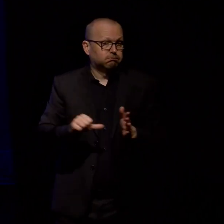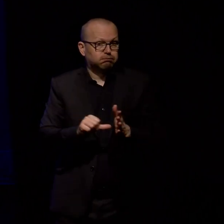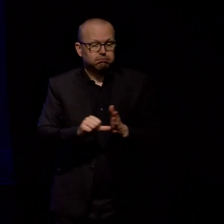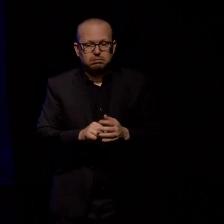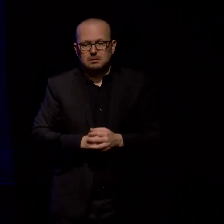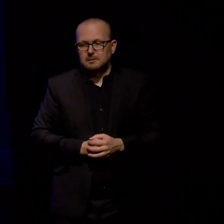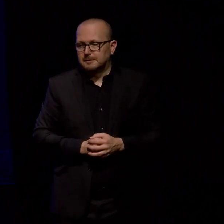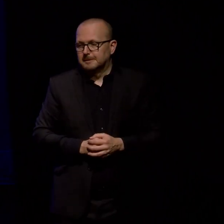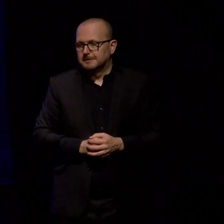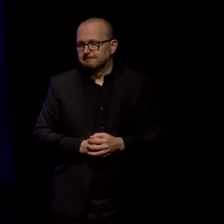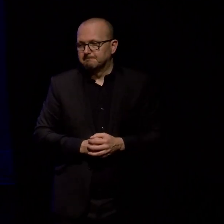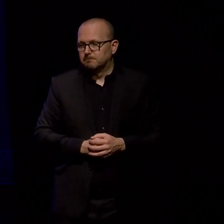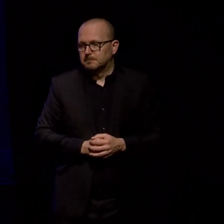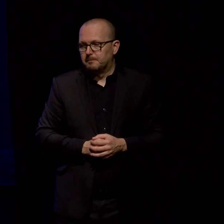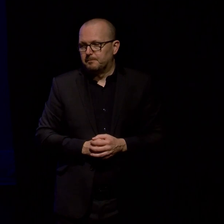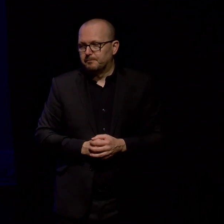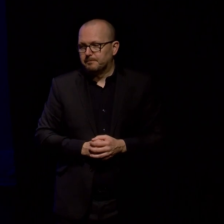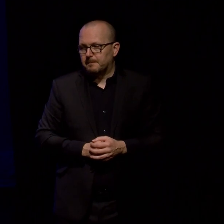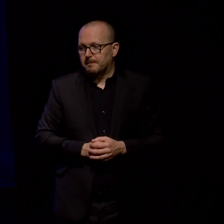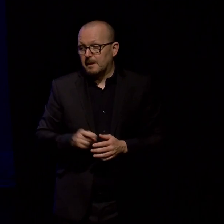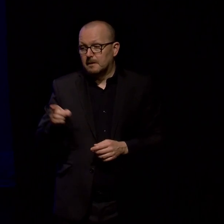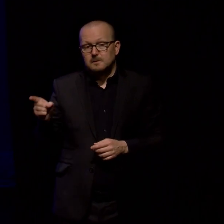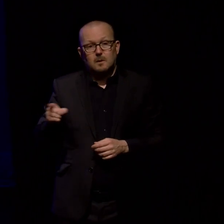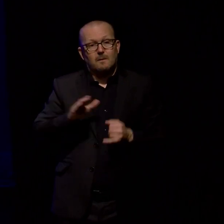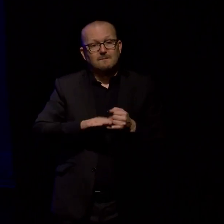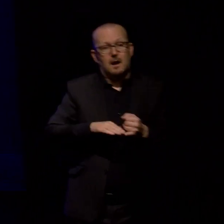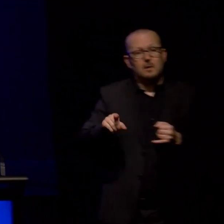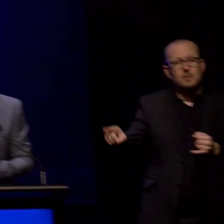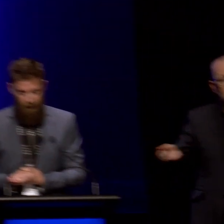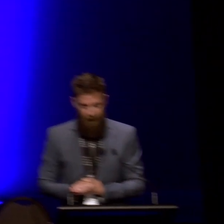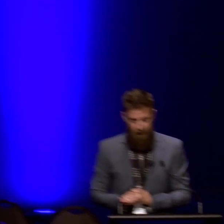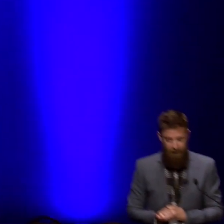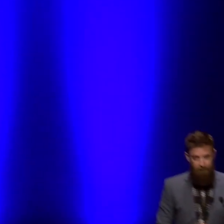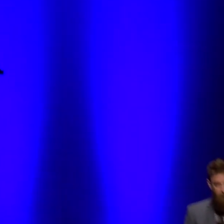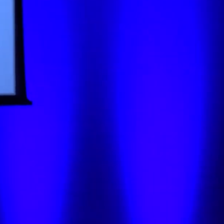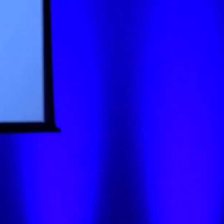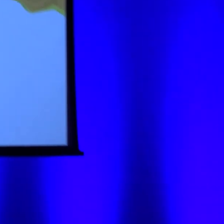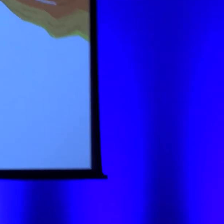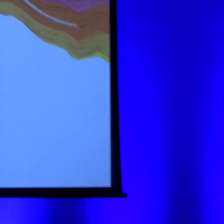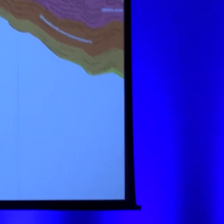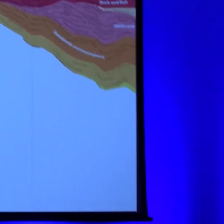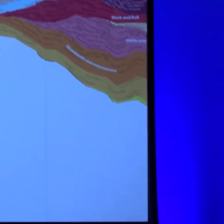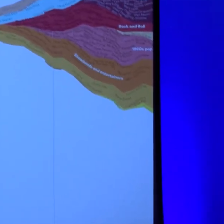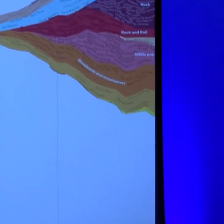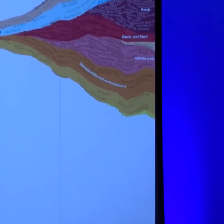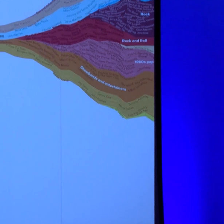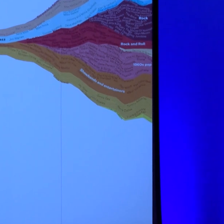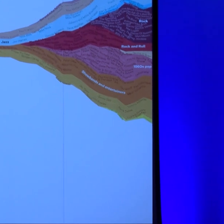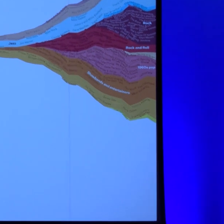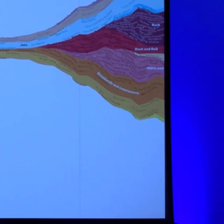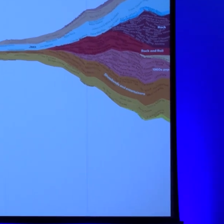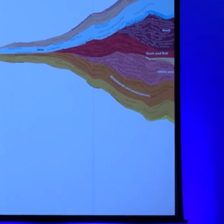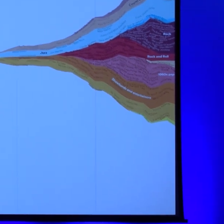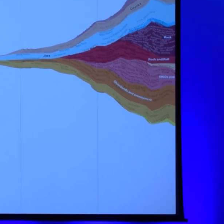The final chart that appears in the book is based on the audio culture's list of artists with biographies and it's a timeline. It